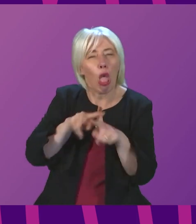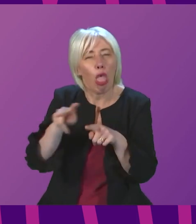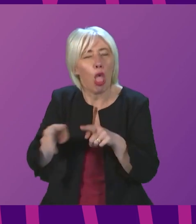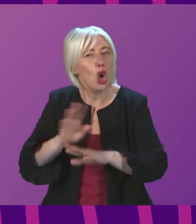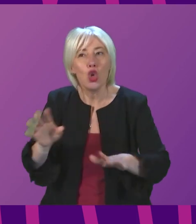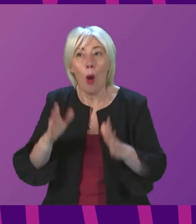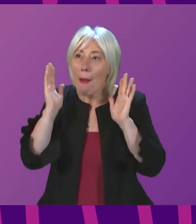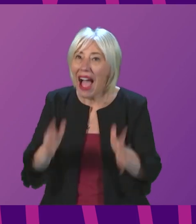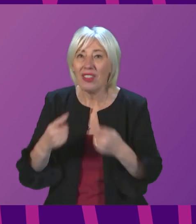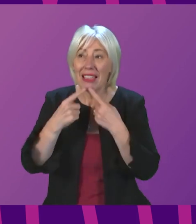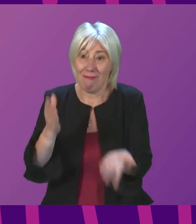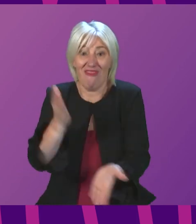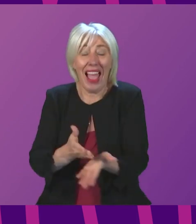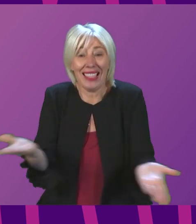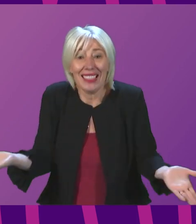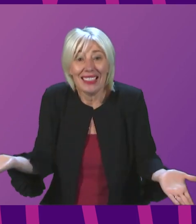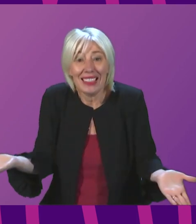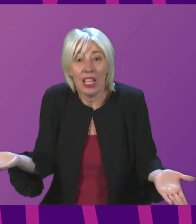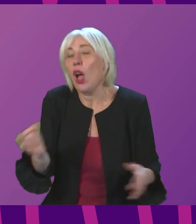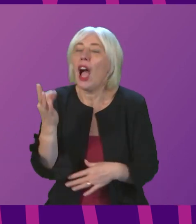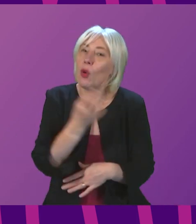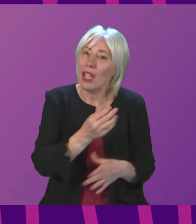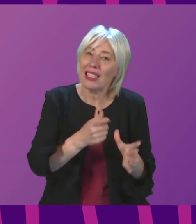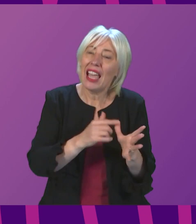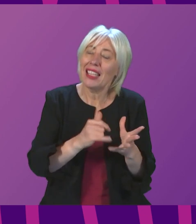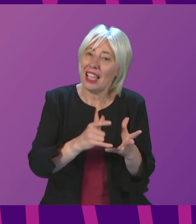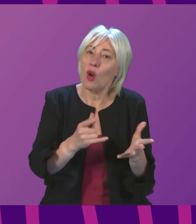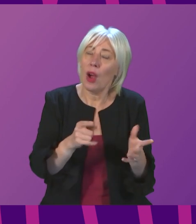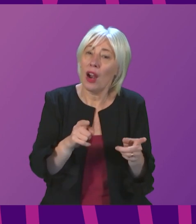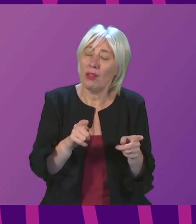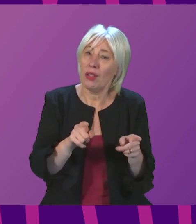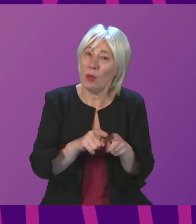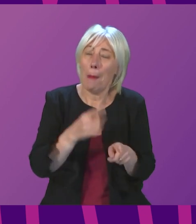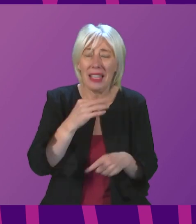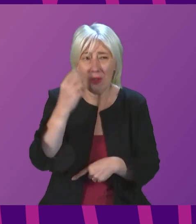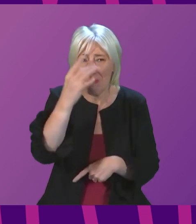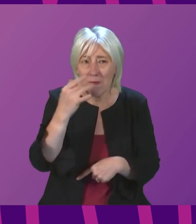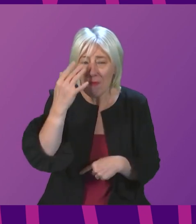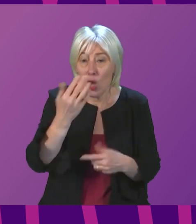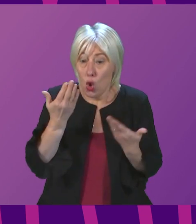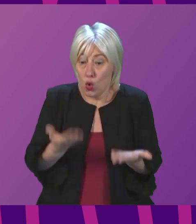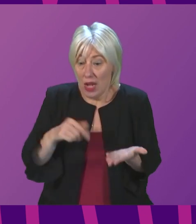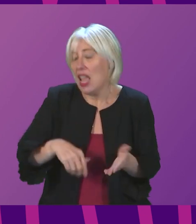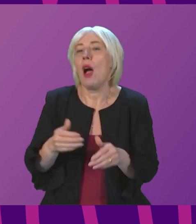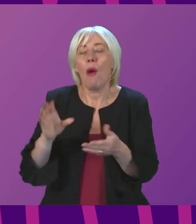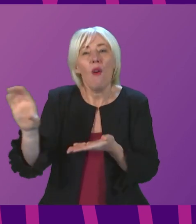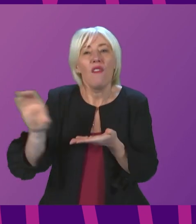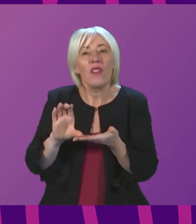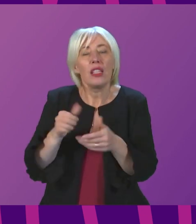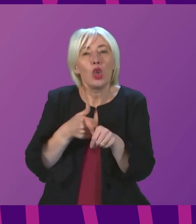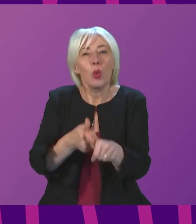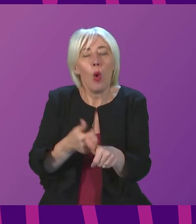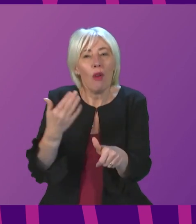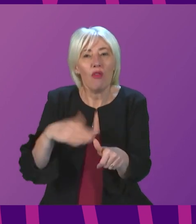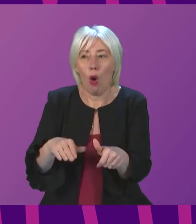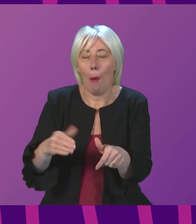comments because they are statements of fact. I would ask Anna Sarwar to reflect on the fact that what I am saying here today about funding support for business from the UK Government